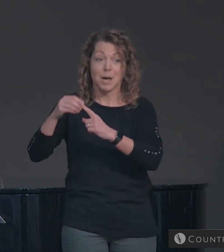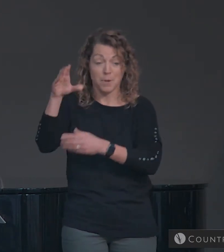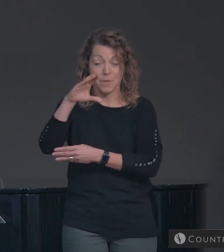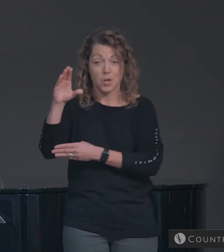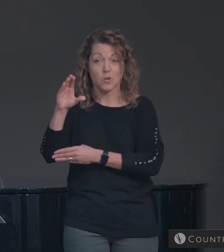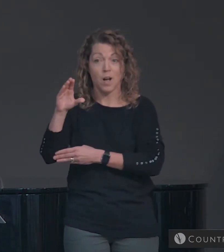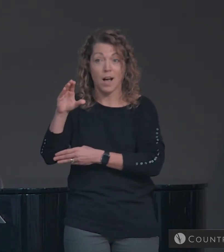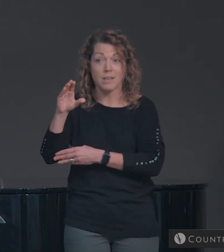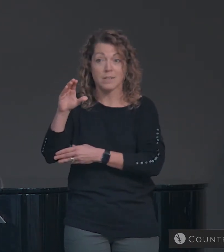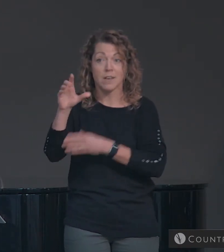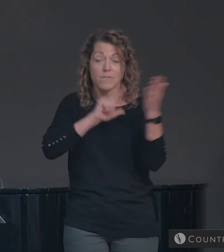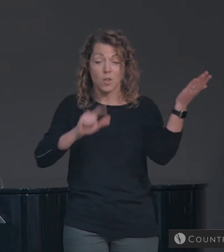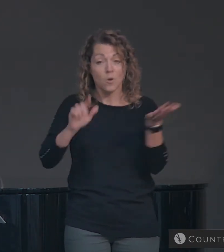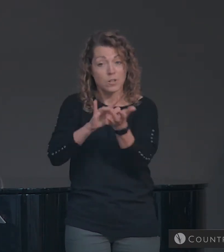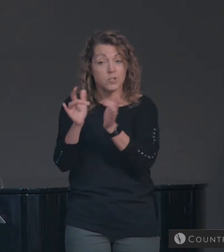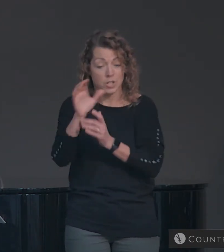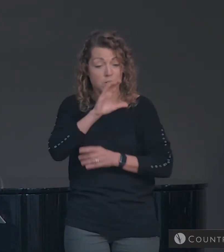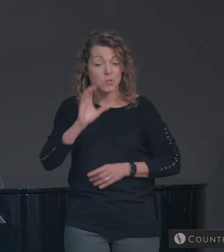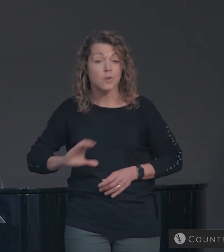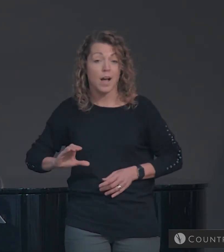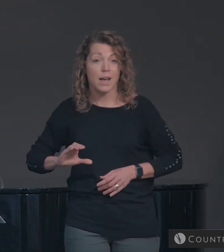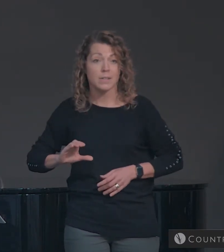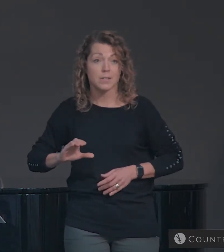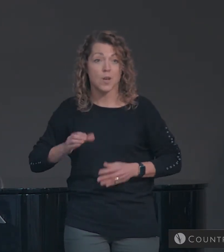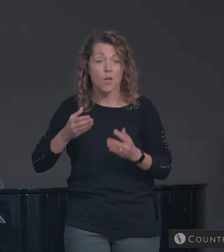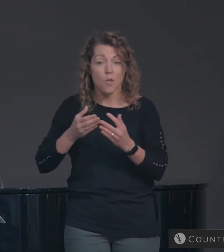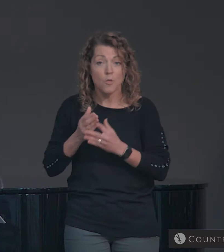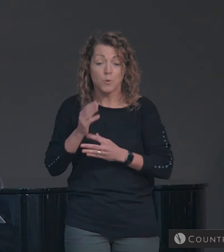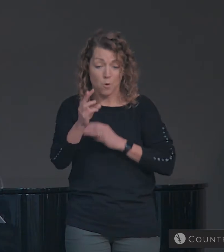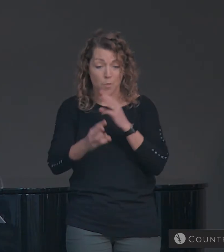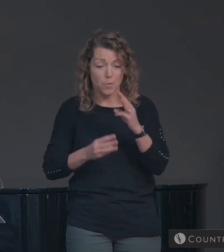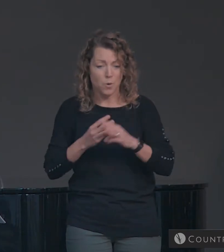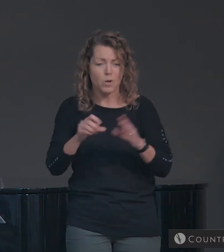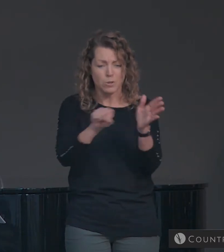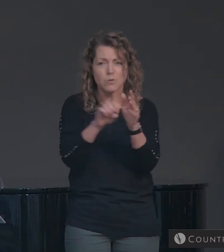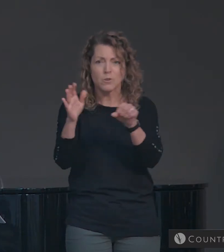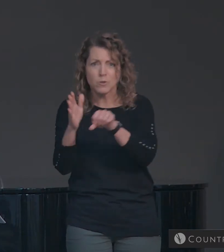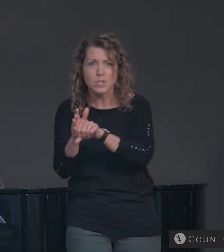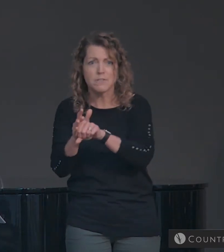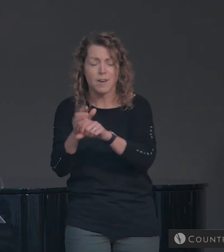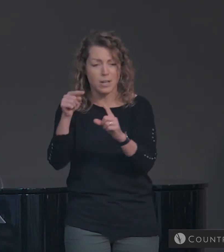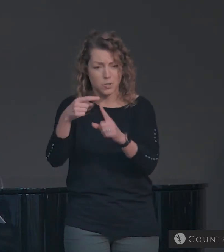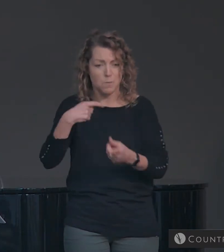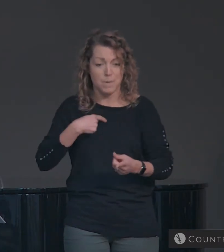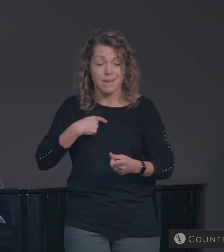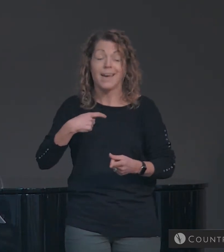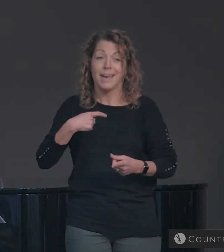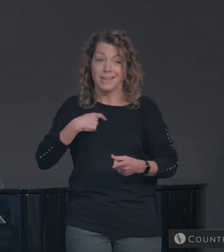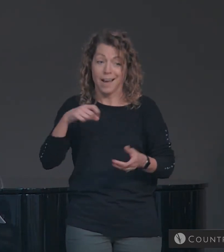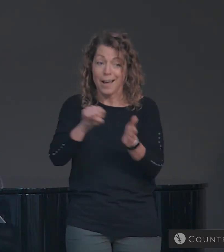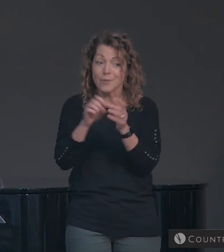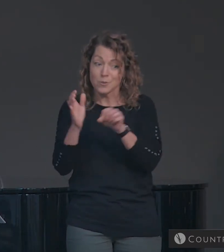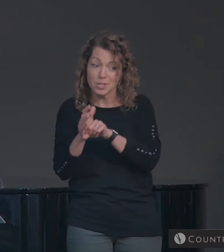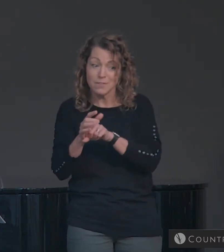Jesus Christ By which the world is crucified to me And I to the world